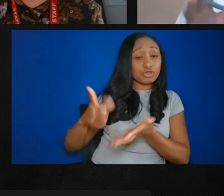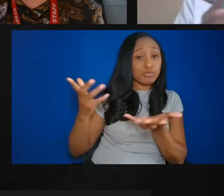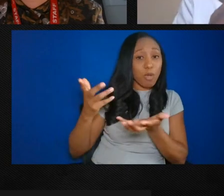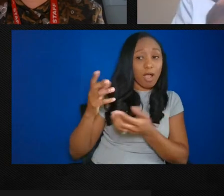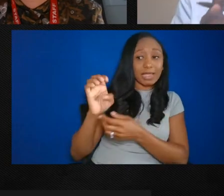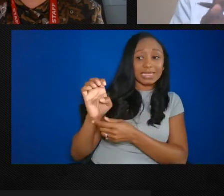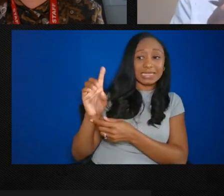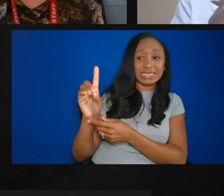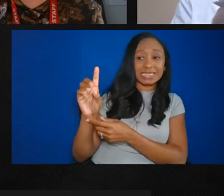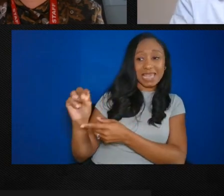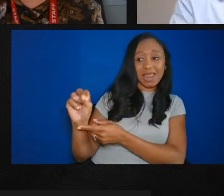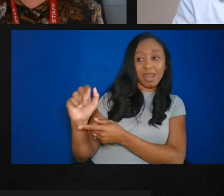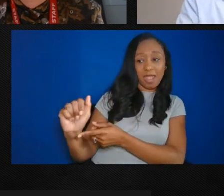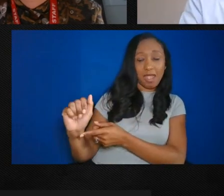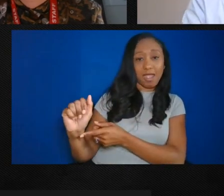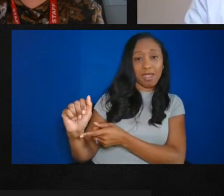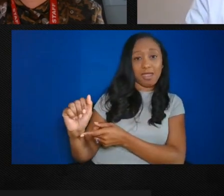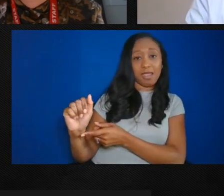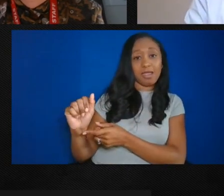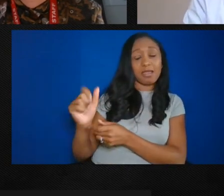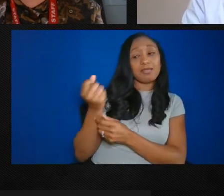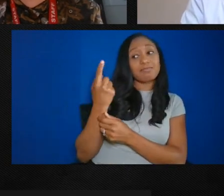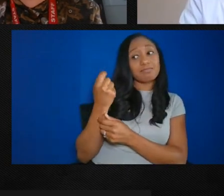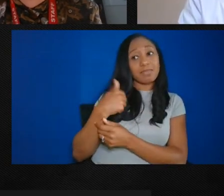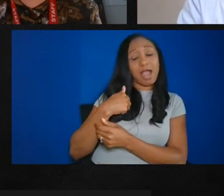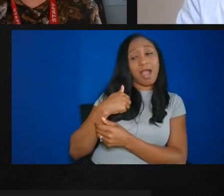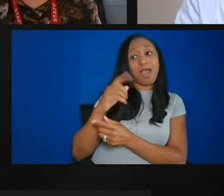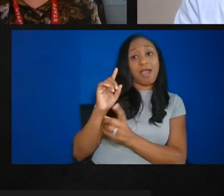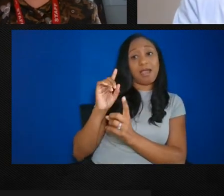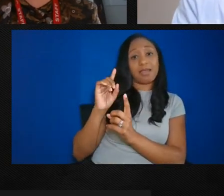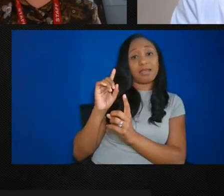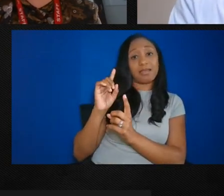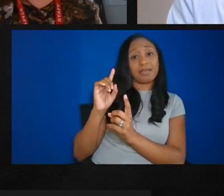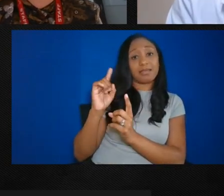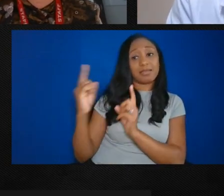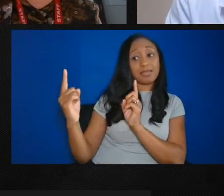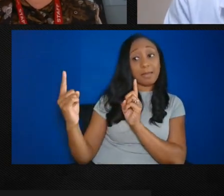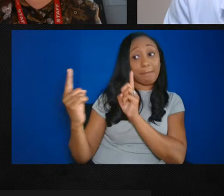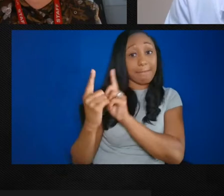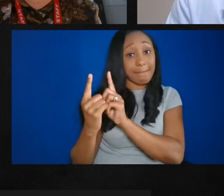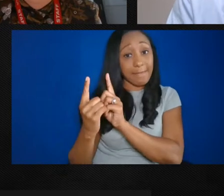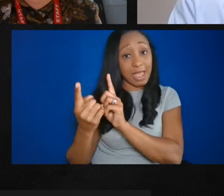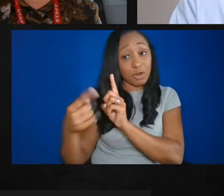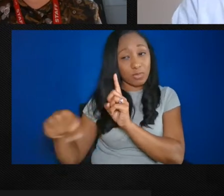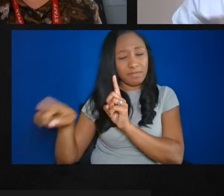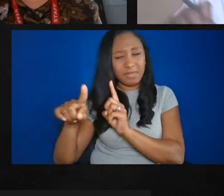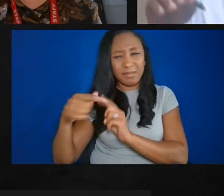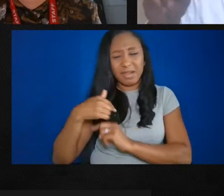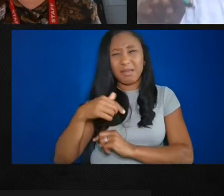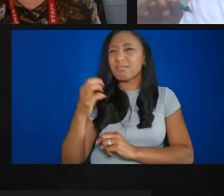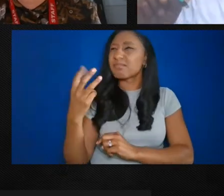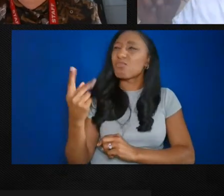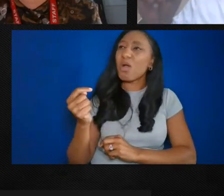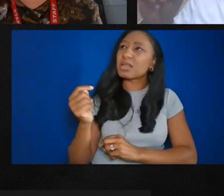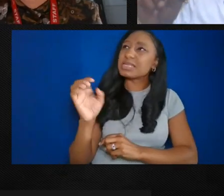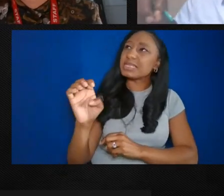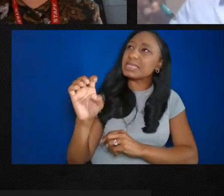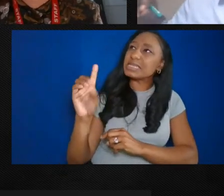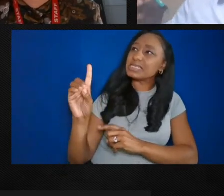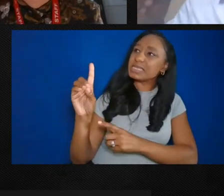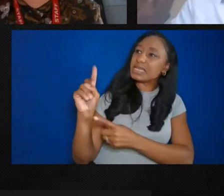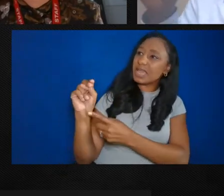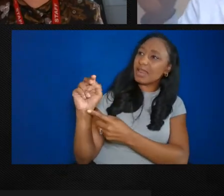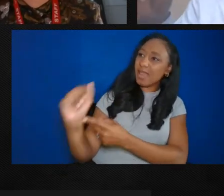met with them, I had to step away for a minute to wash my hands to Google, what is eDNA? Well, it turned out to be